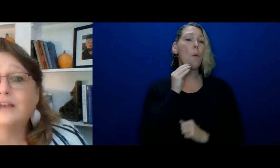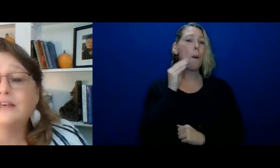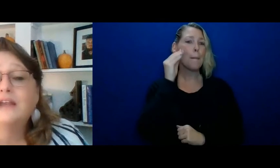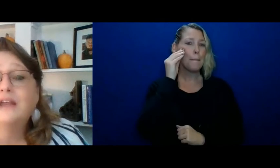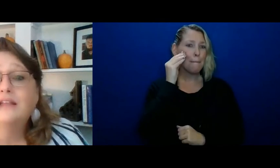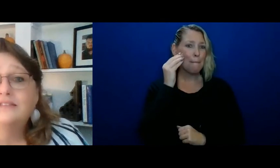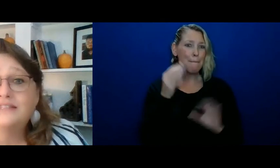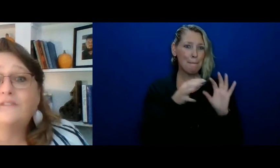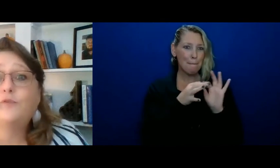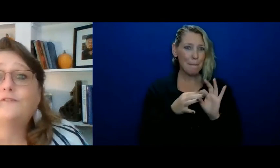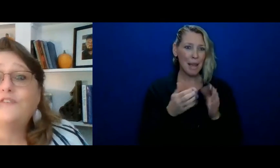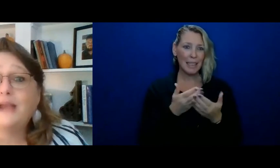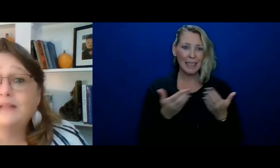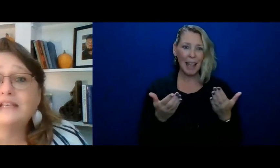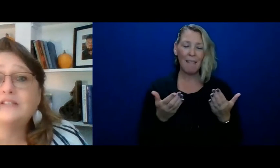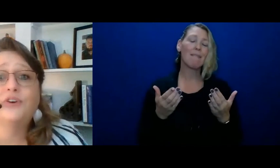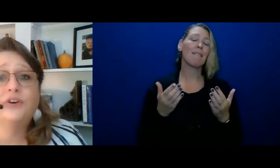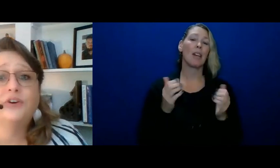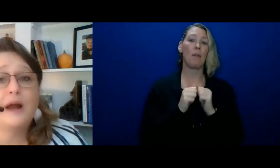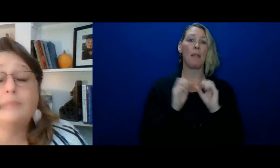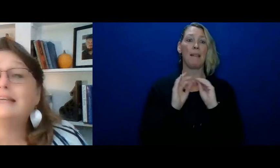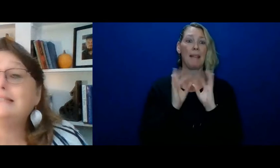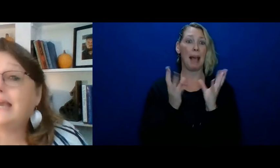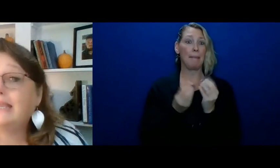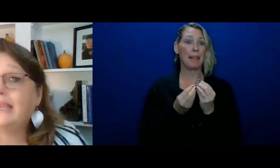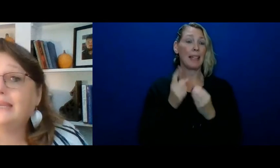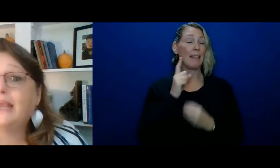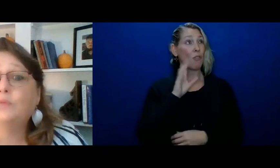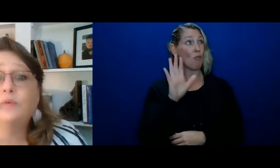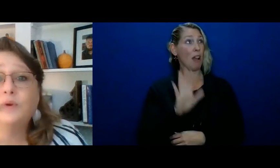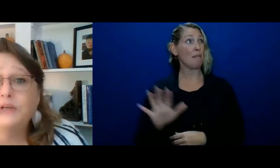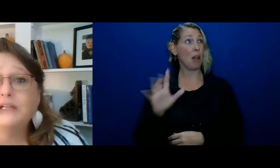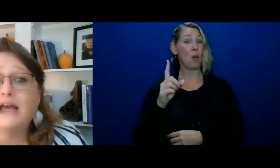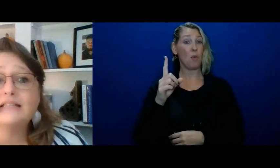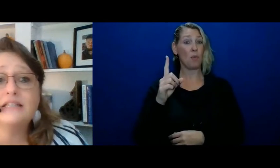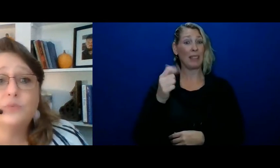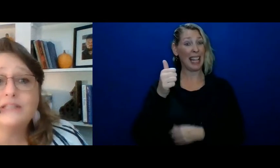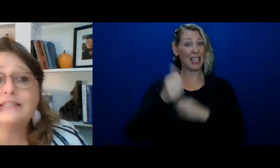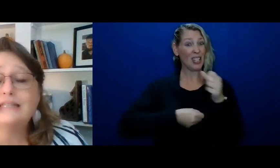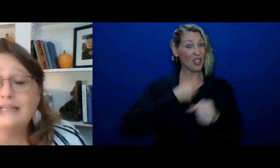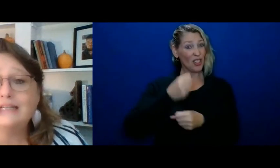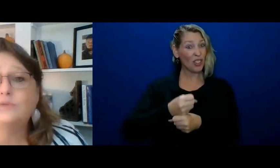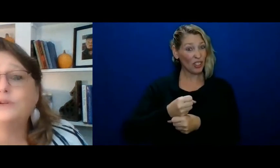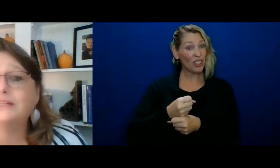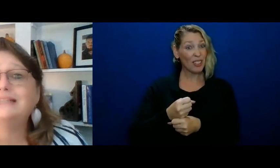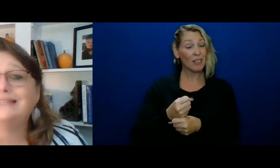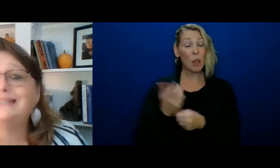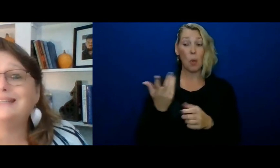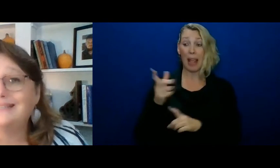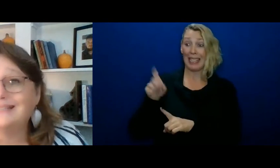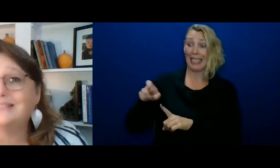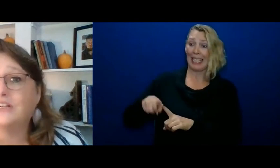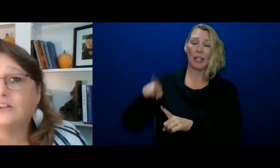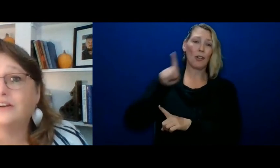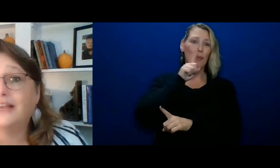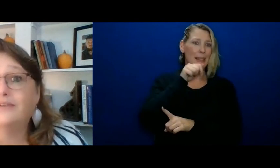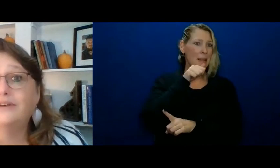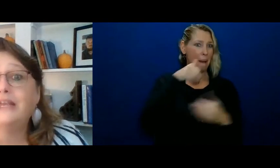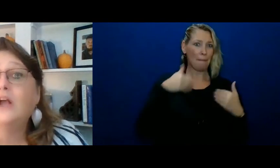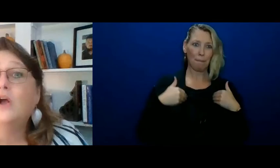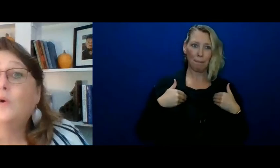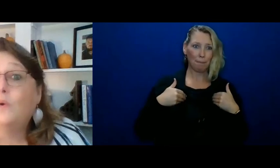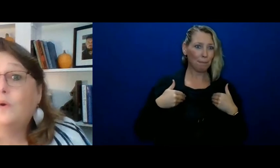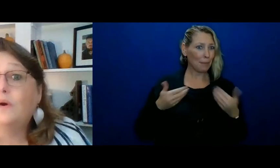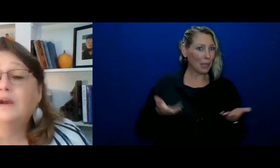working on stuff with families for probably a decade and what we realize is what's needed really didn't exist in clark